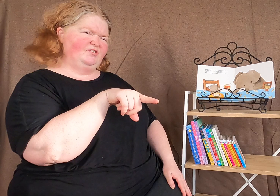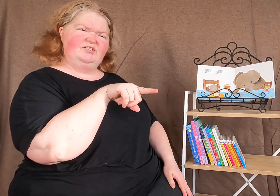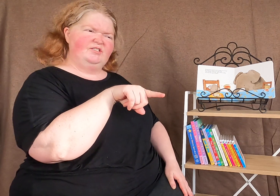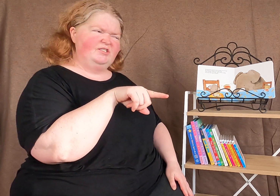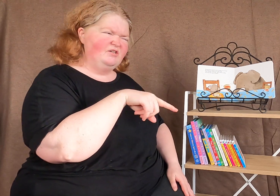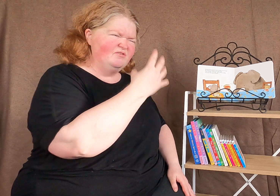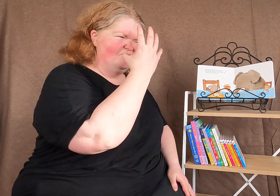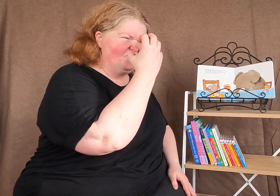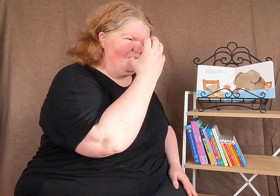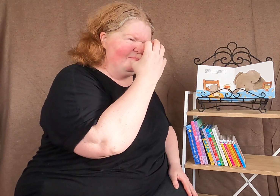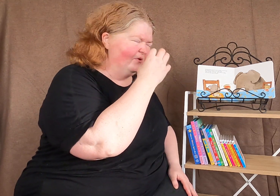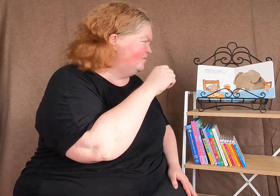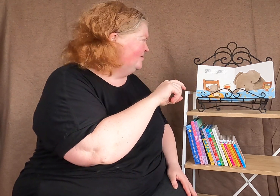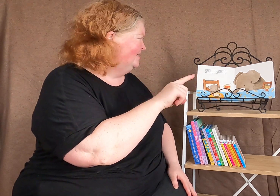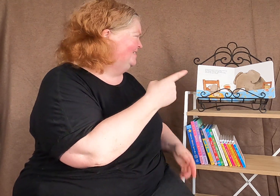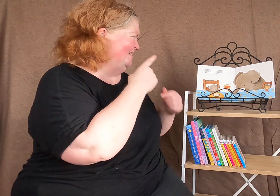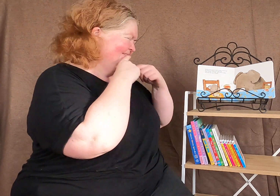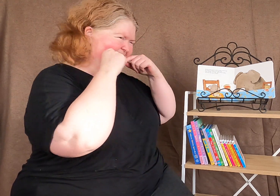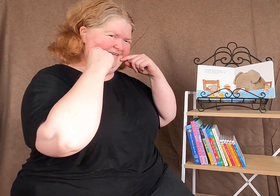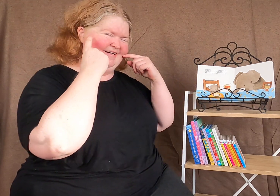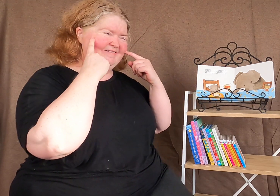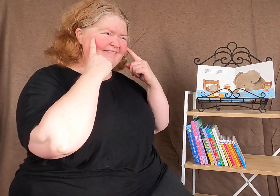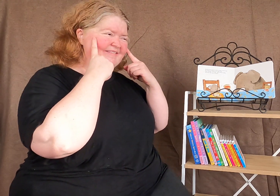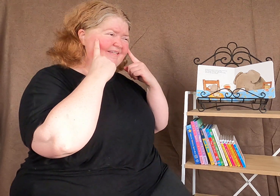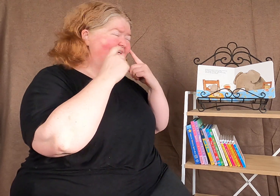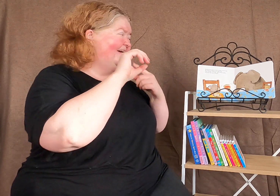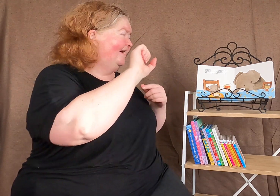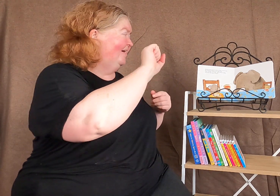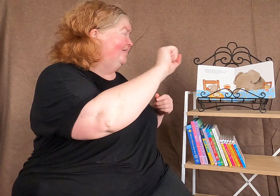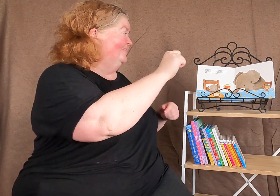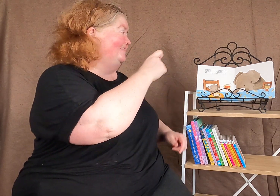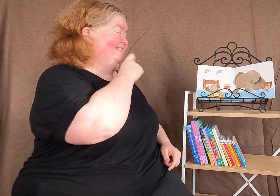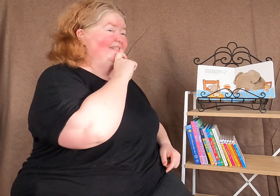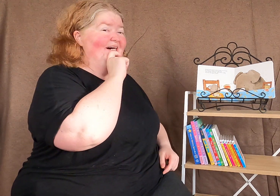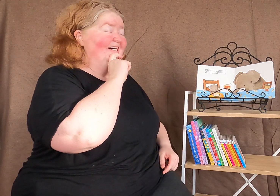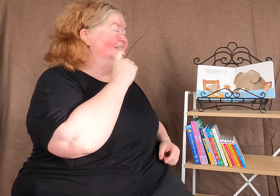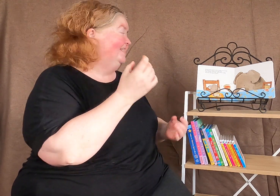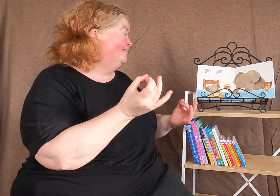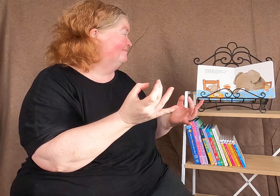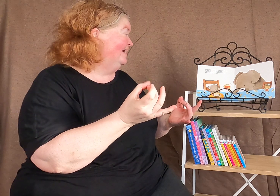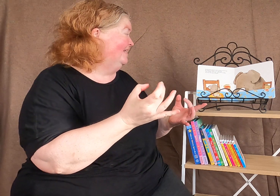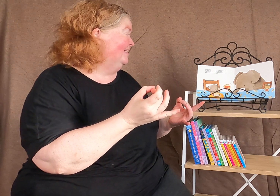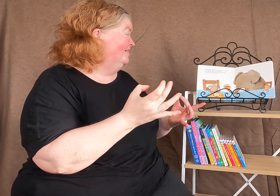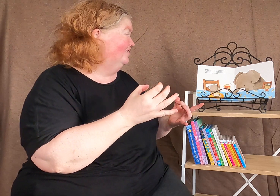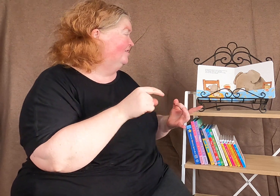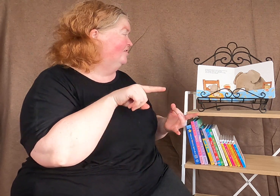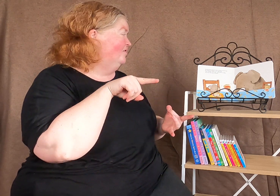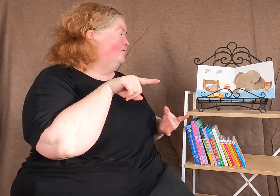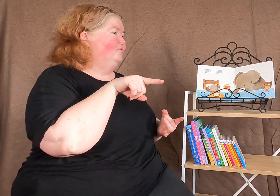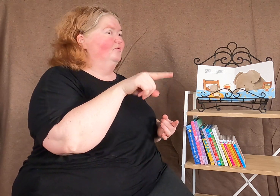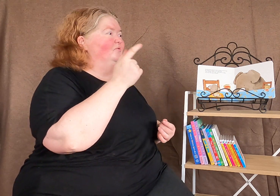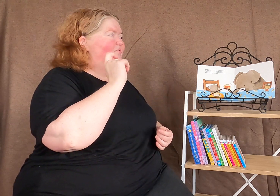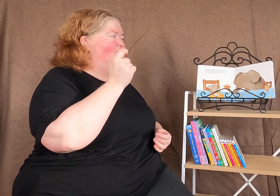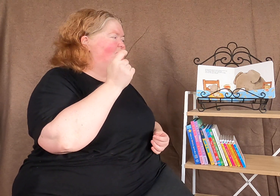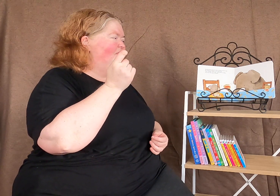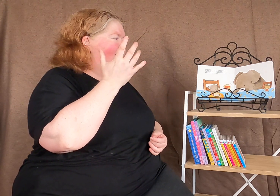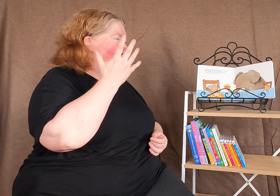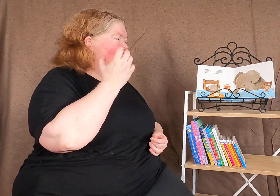Don't grumble. She smiles. Your dinner. It's ready. You'll soon have